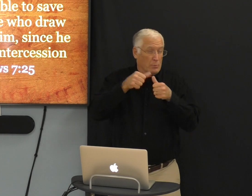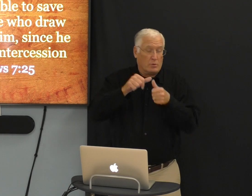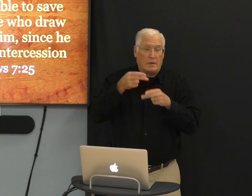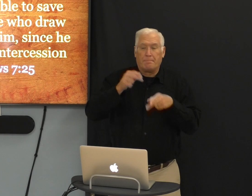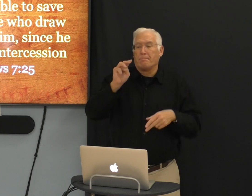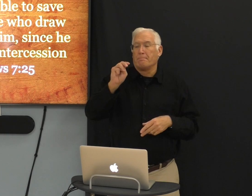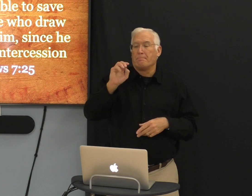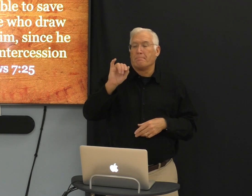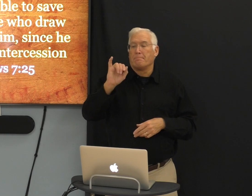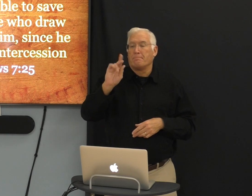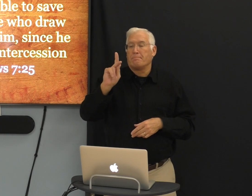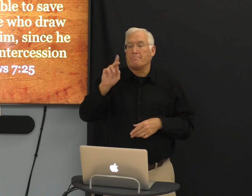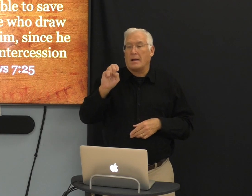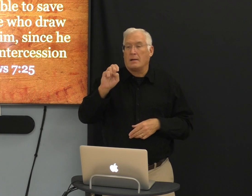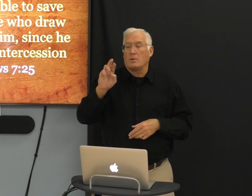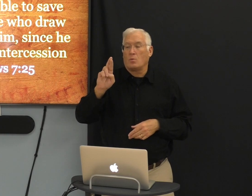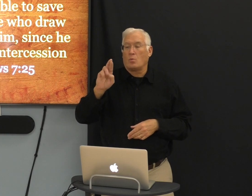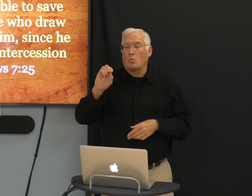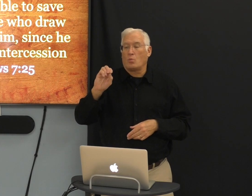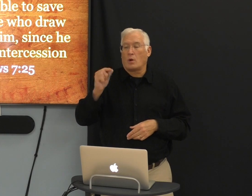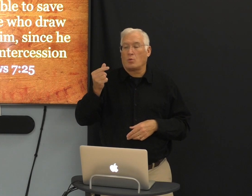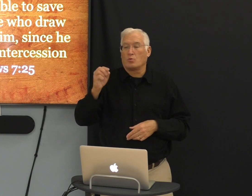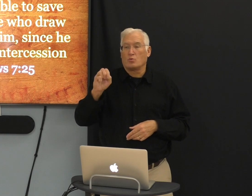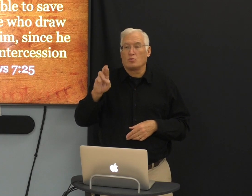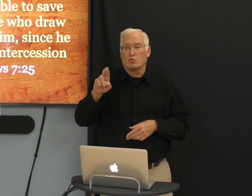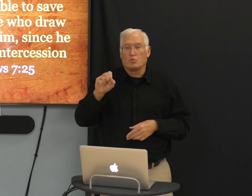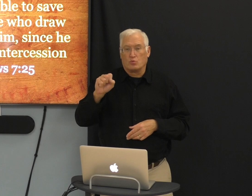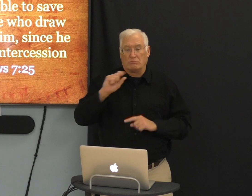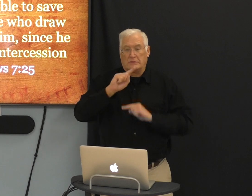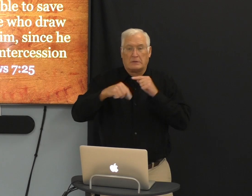I had a friend, maybe you remember him, Mike Rogers.